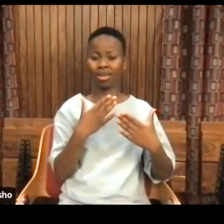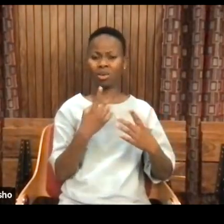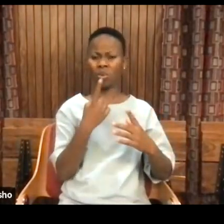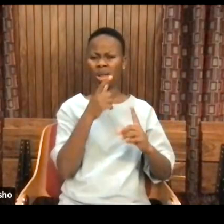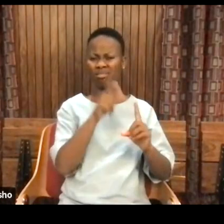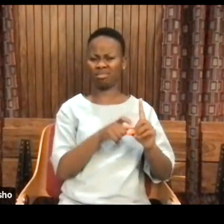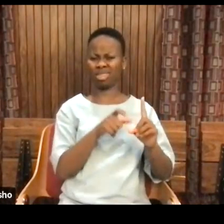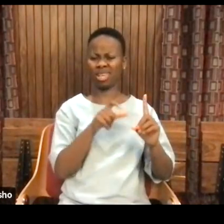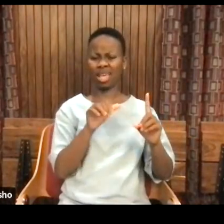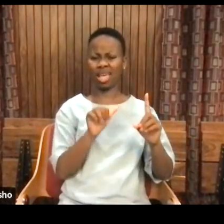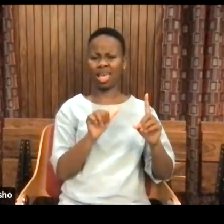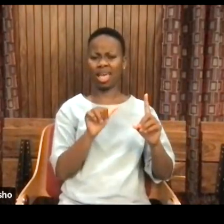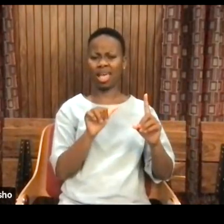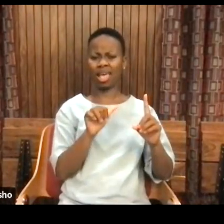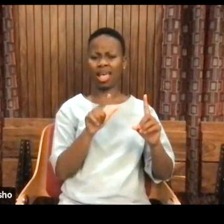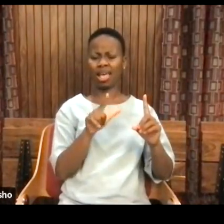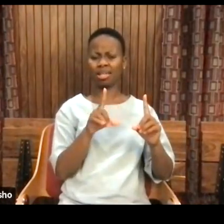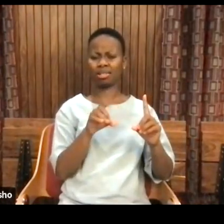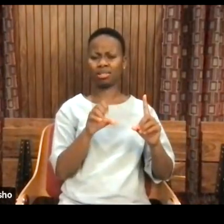She was the daughter of Lord Byron.